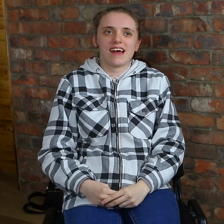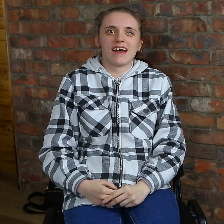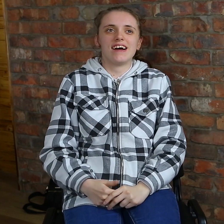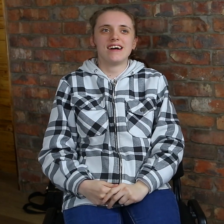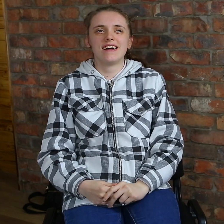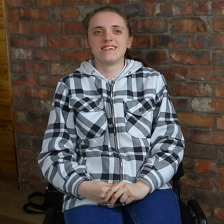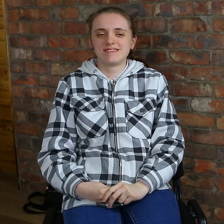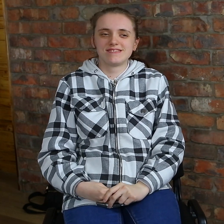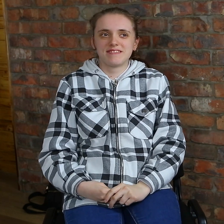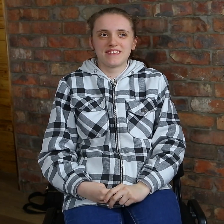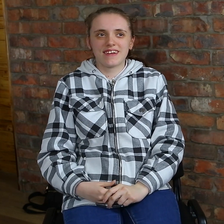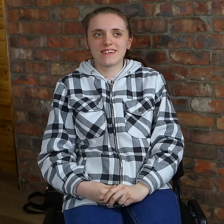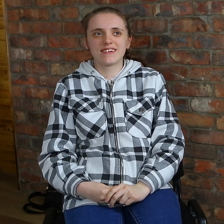here and I can communicate fully.